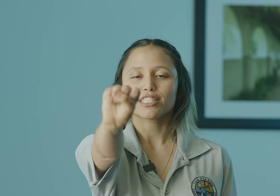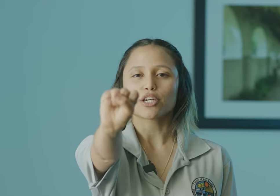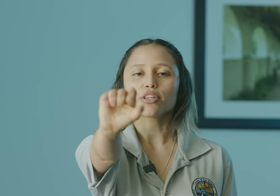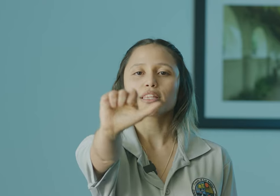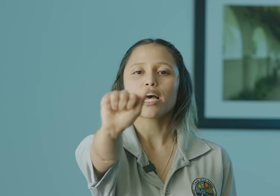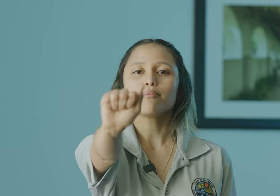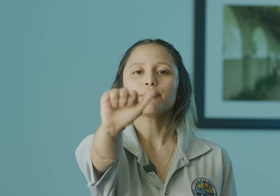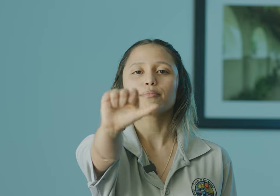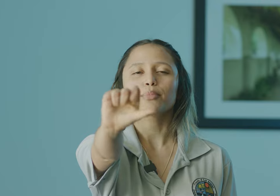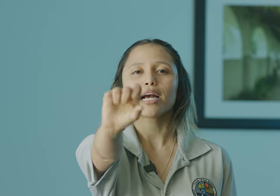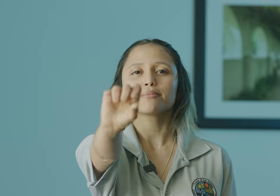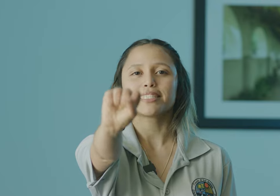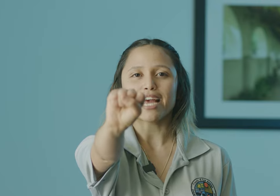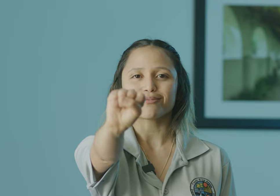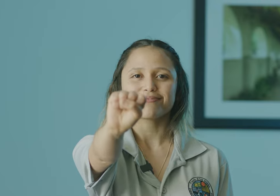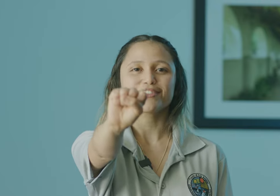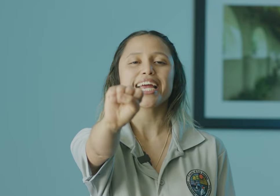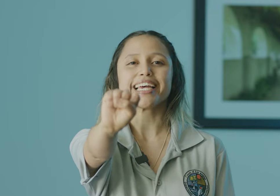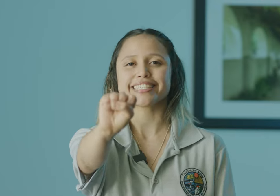So the thumb comes down for S.